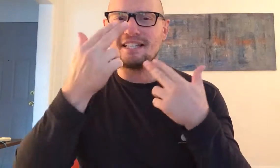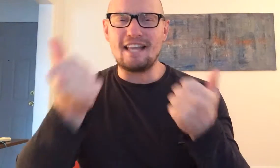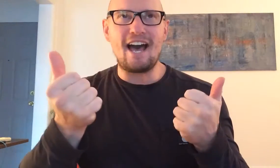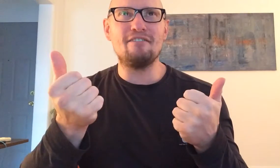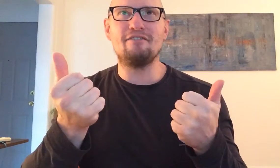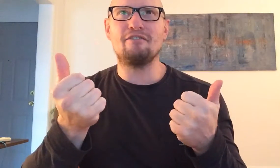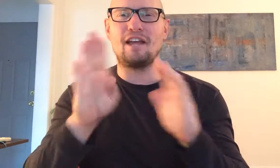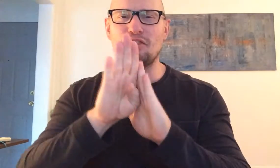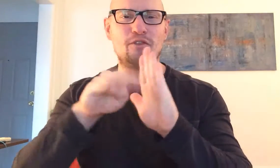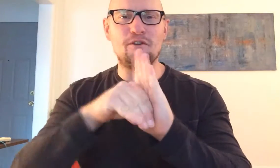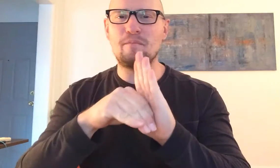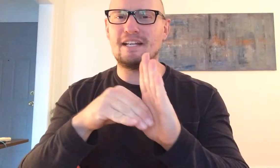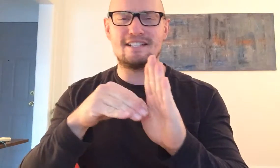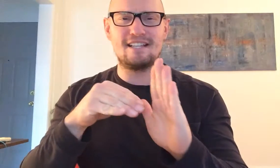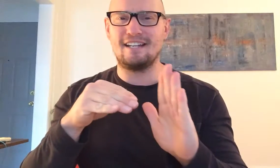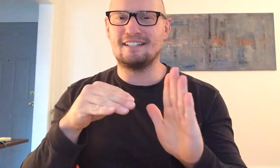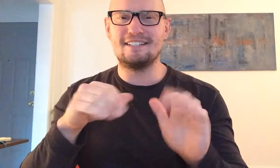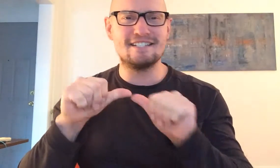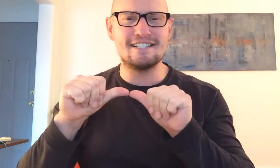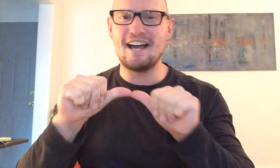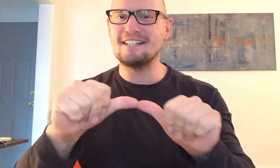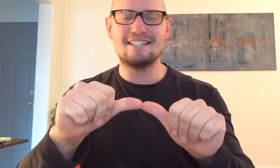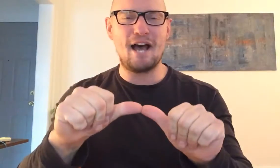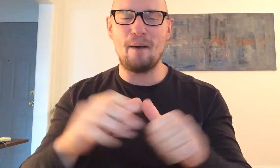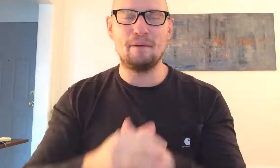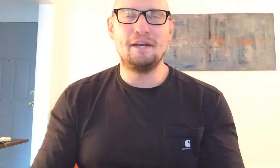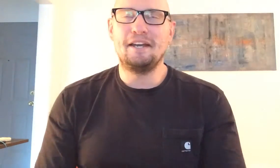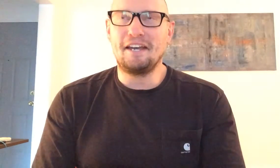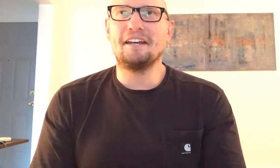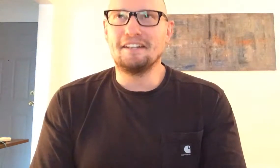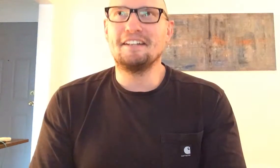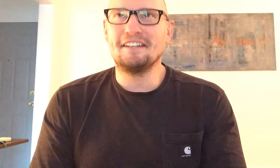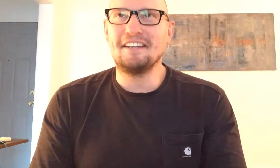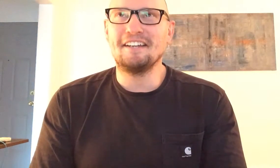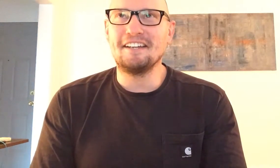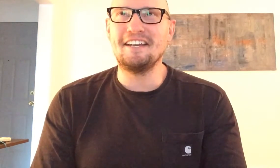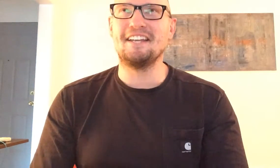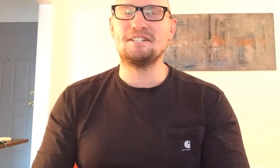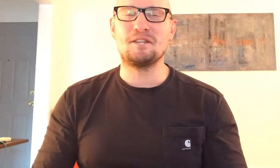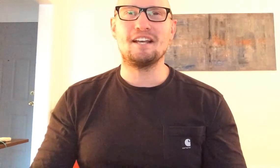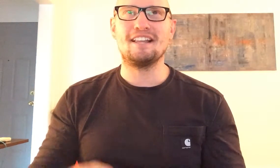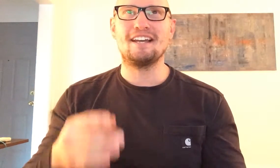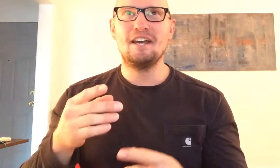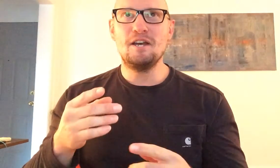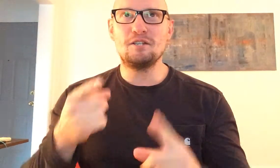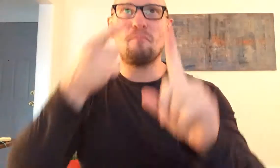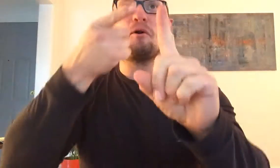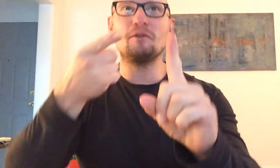laugh for like 30 minutes like just non-stop and to the like to the point where